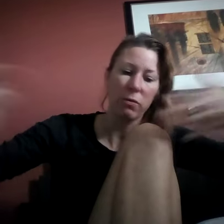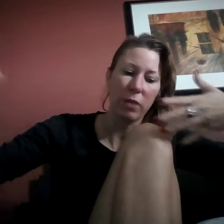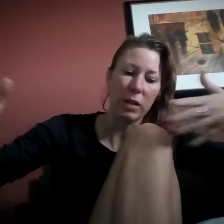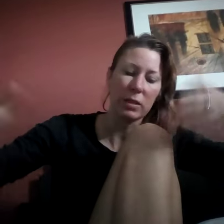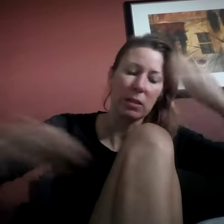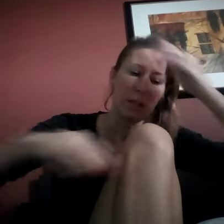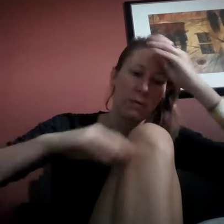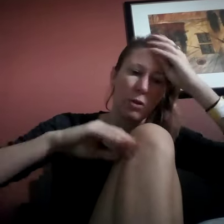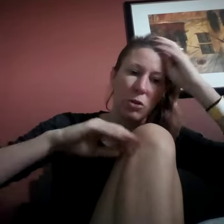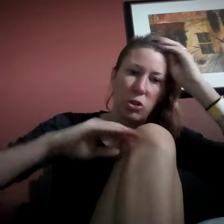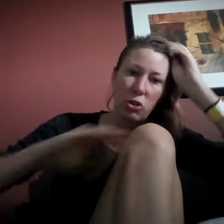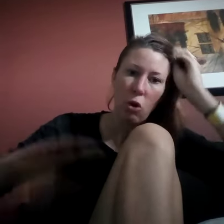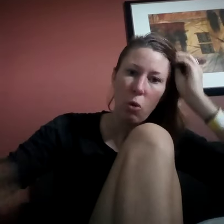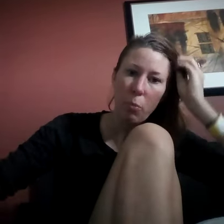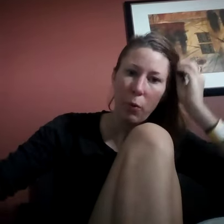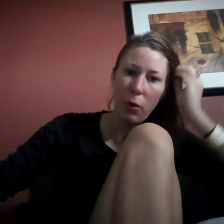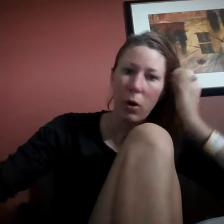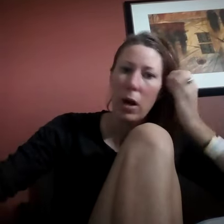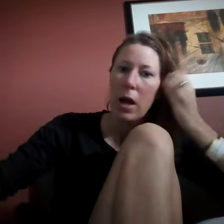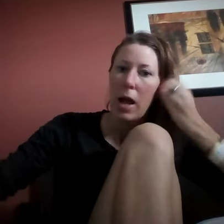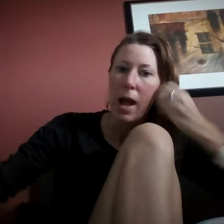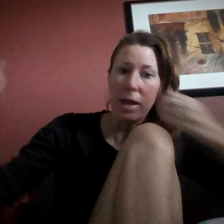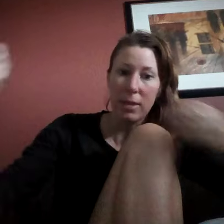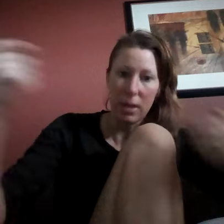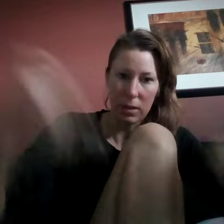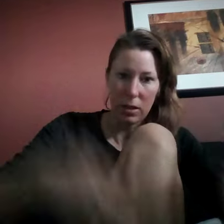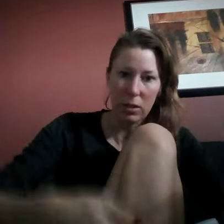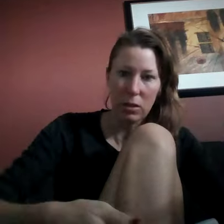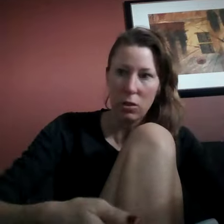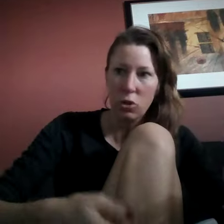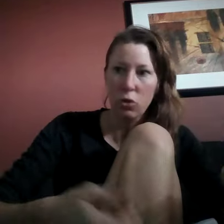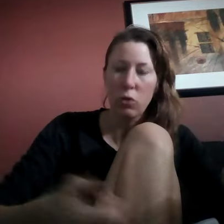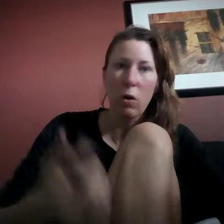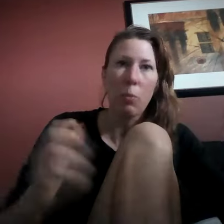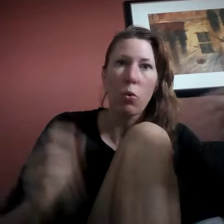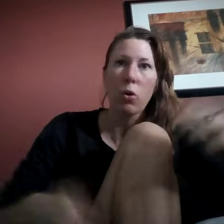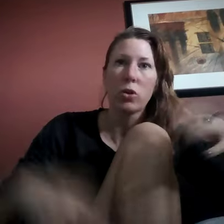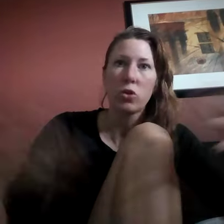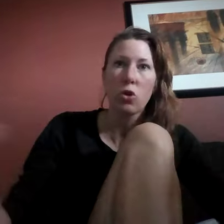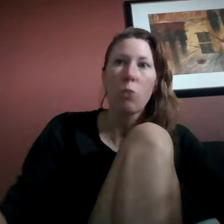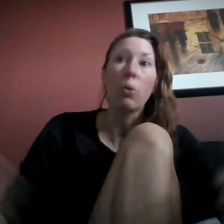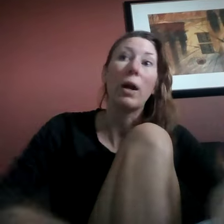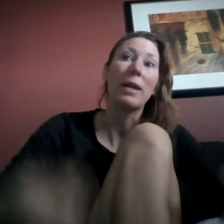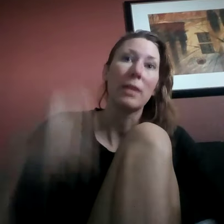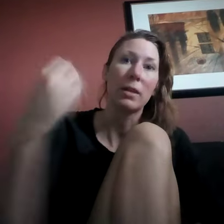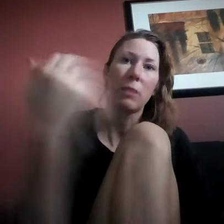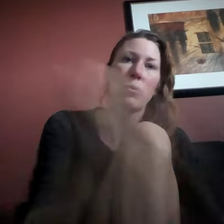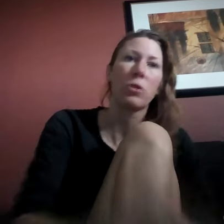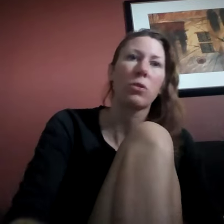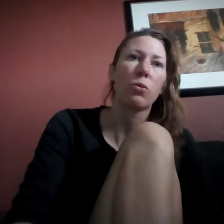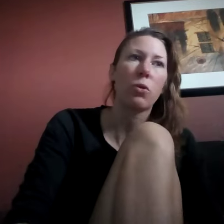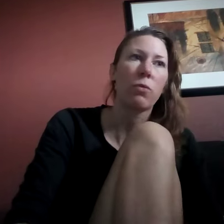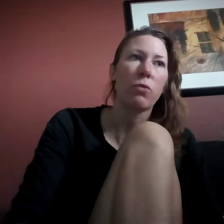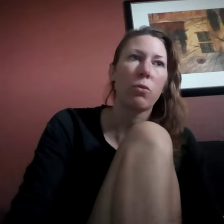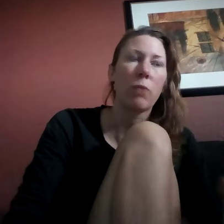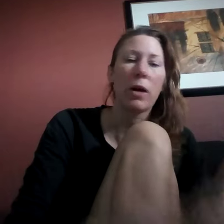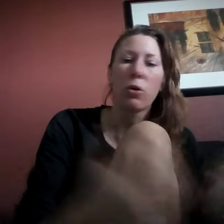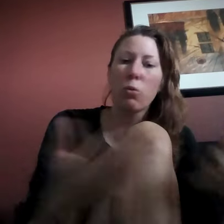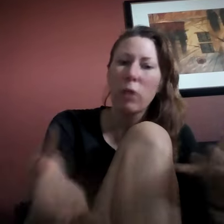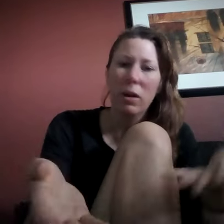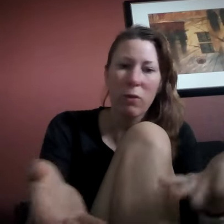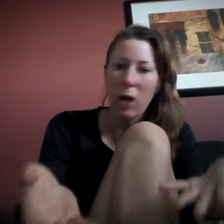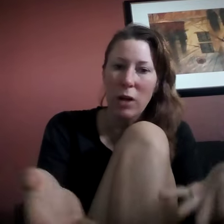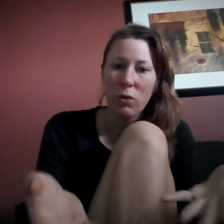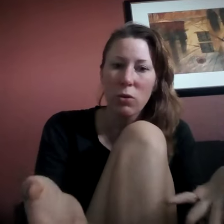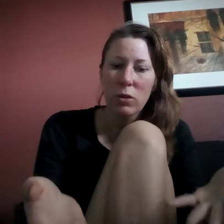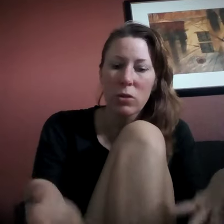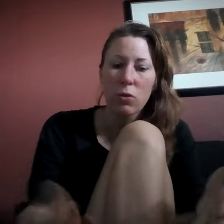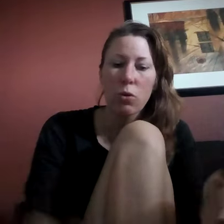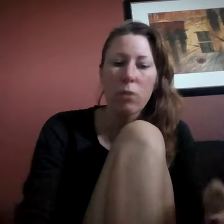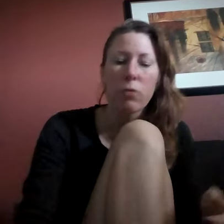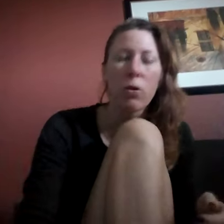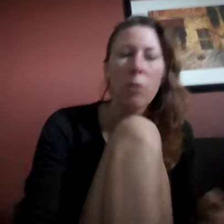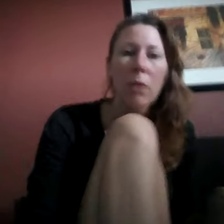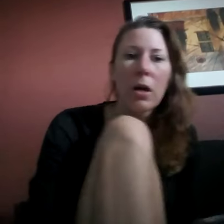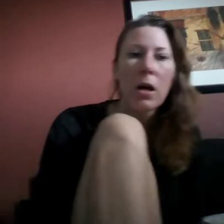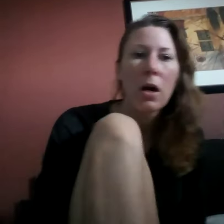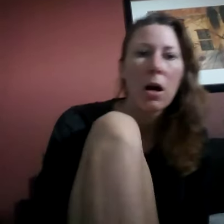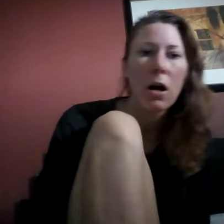effects than if you're sober and then they shoot you up or sober and then they put a chloroform rag or whatever. I don't know. It's chloroform. Um,